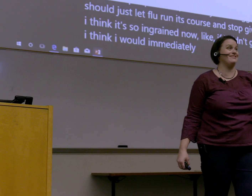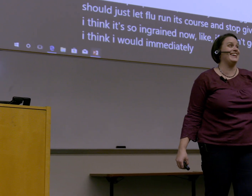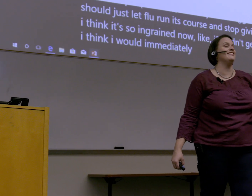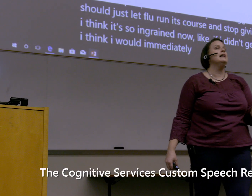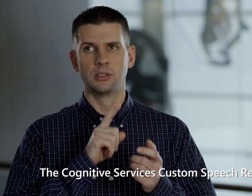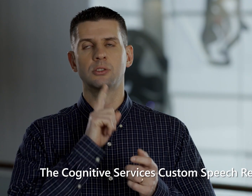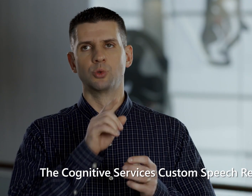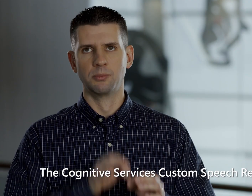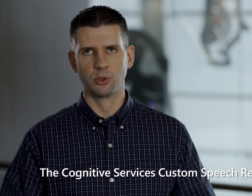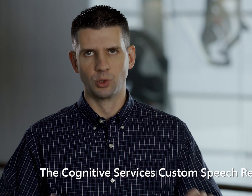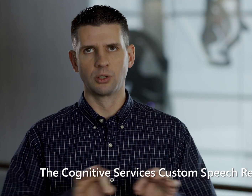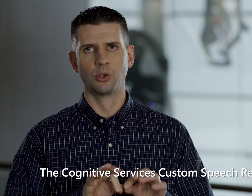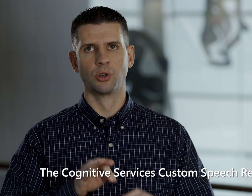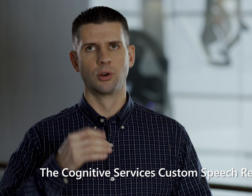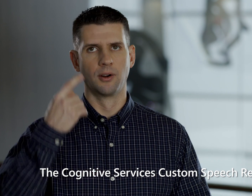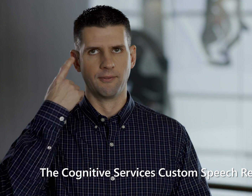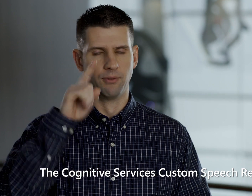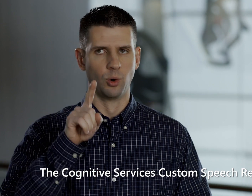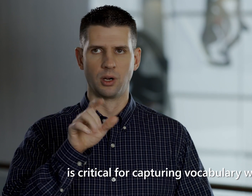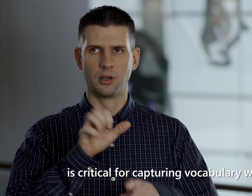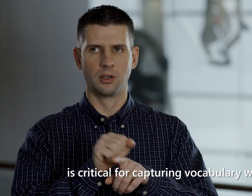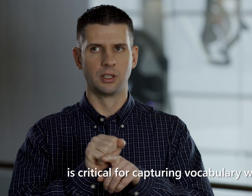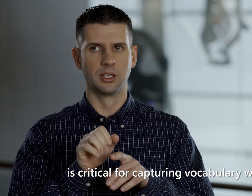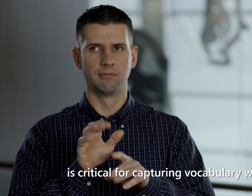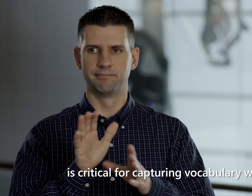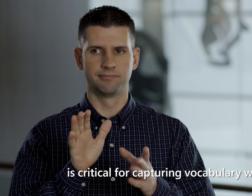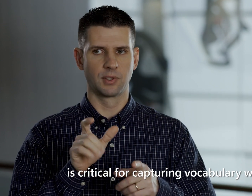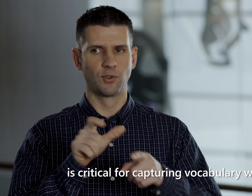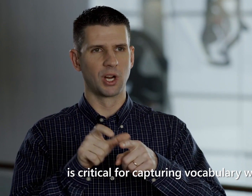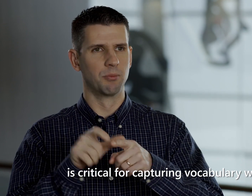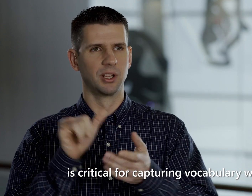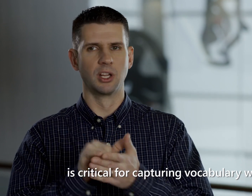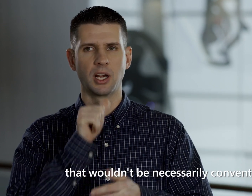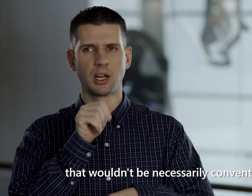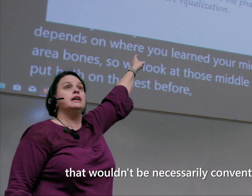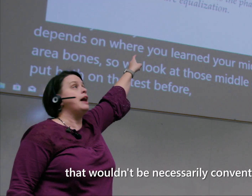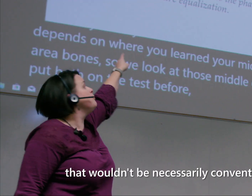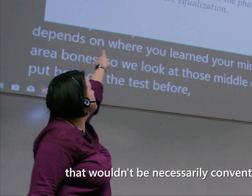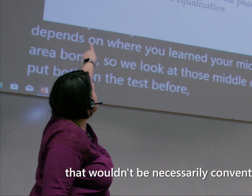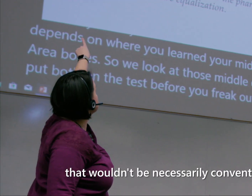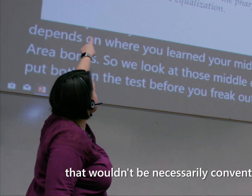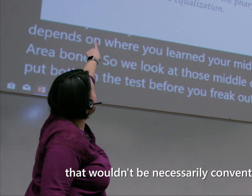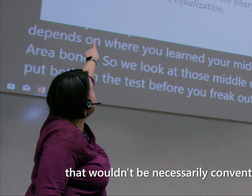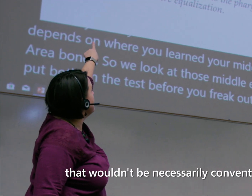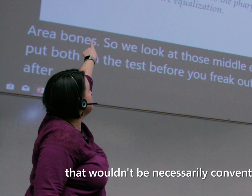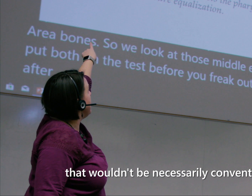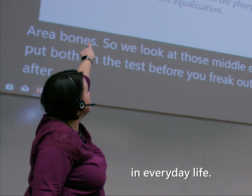The Cognitive Services custom speech recognition is critical for capturing vocabulary words that wouldn't be necessarily conventional in